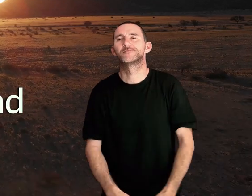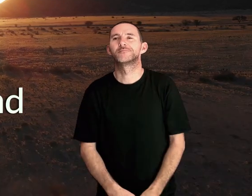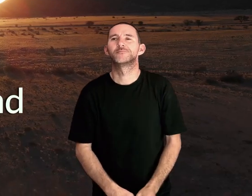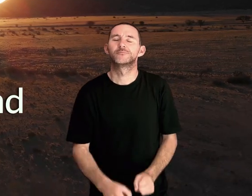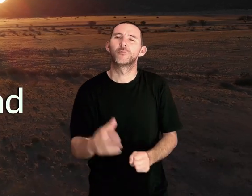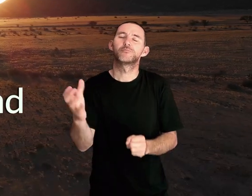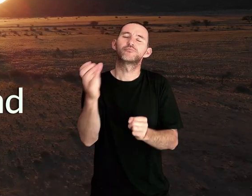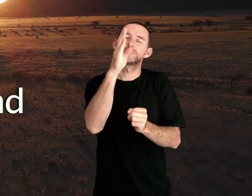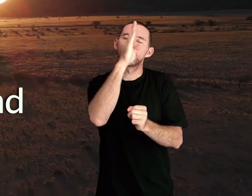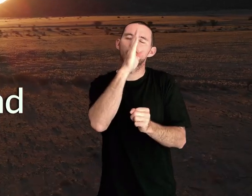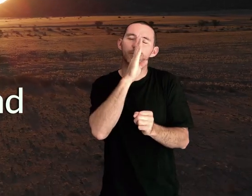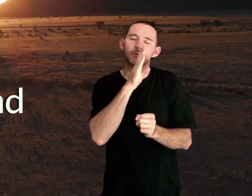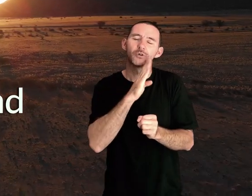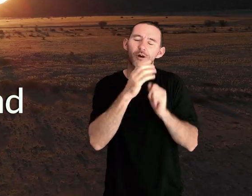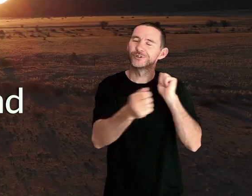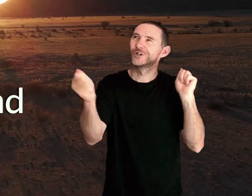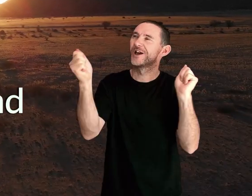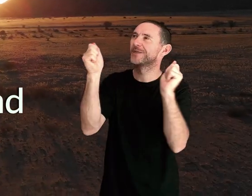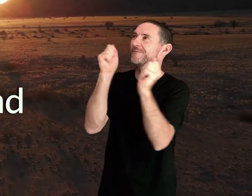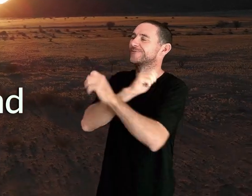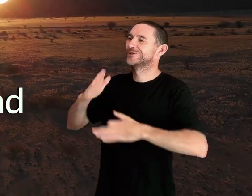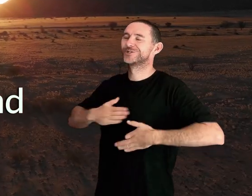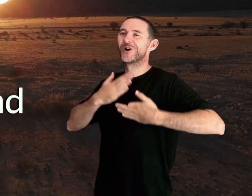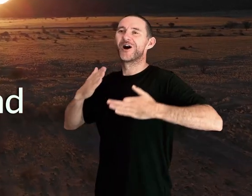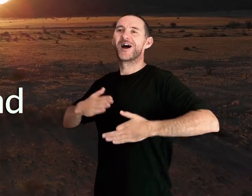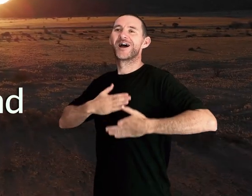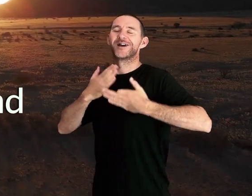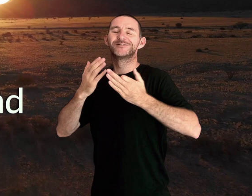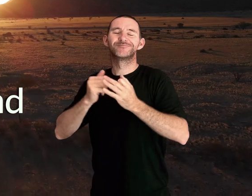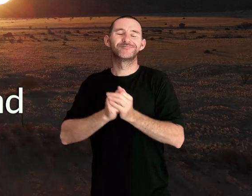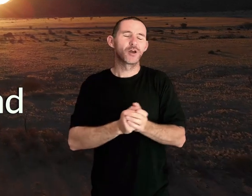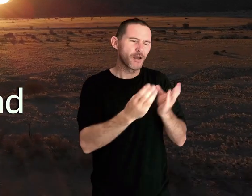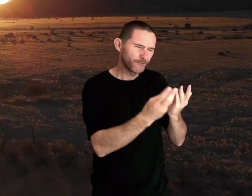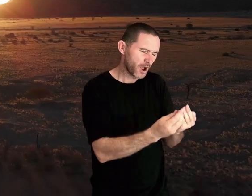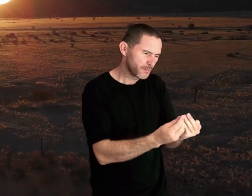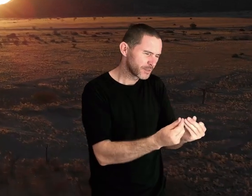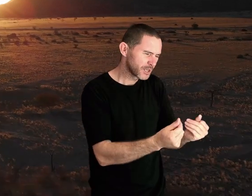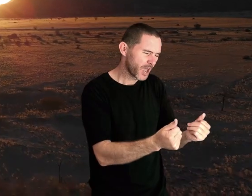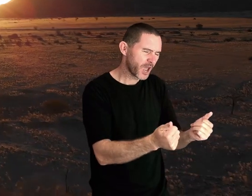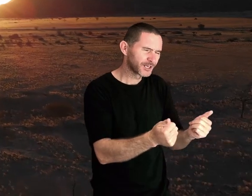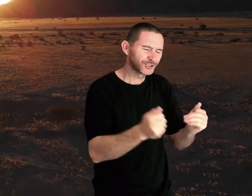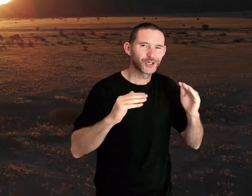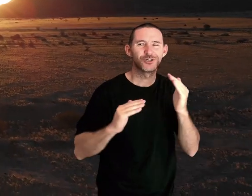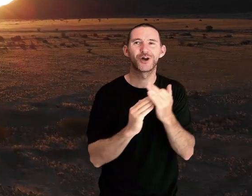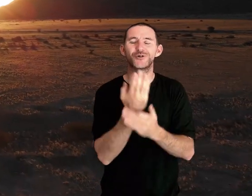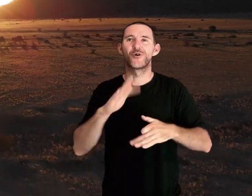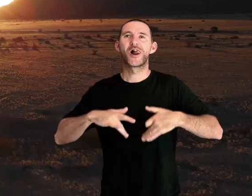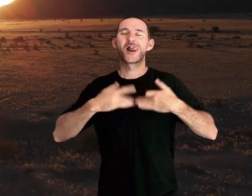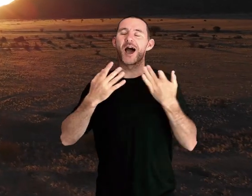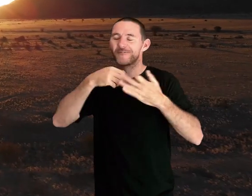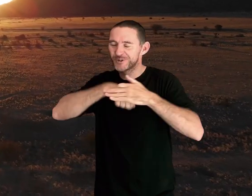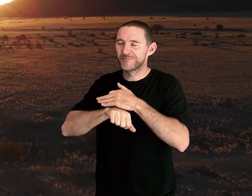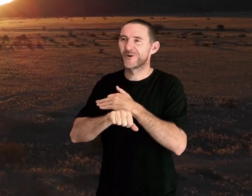Bring your sorrows and trade them for joy From the ashes